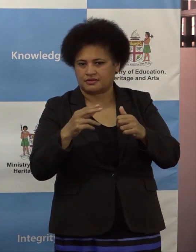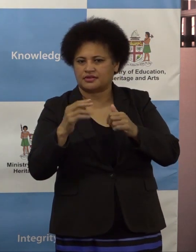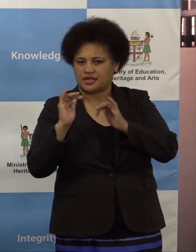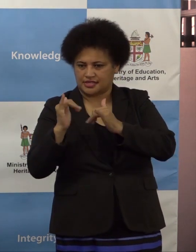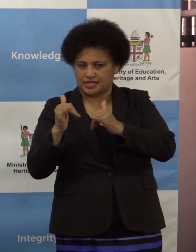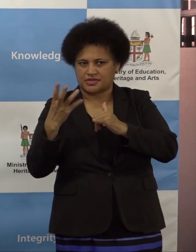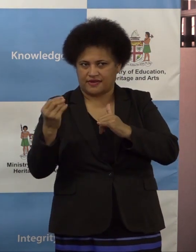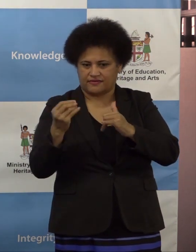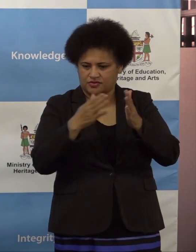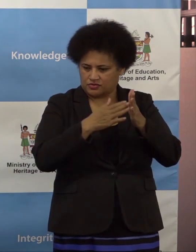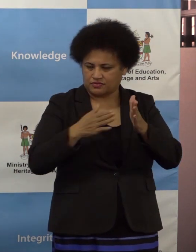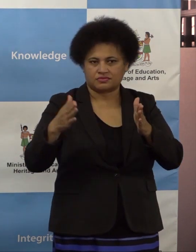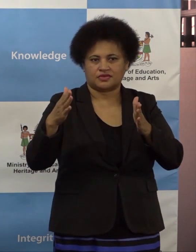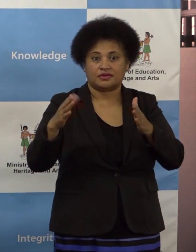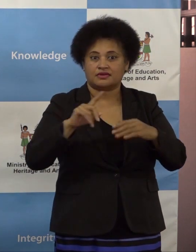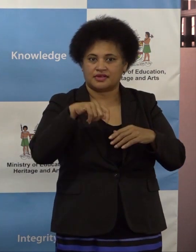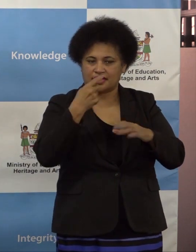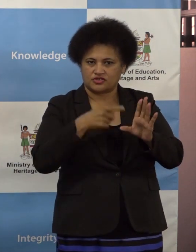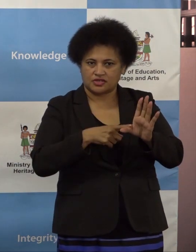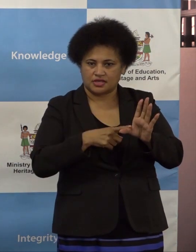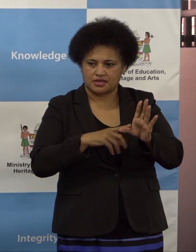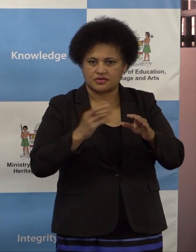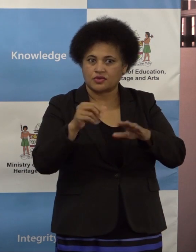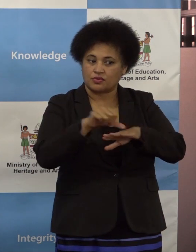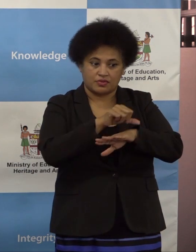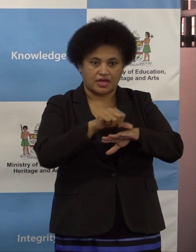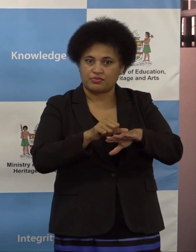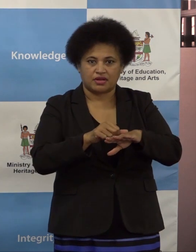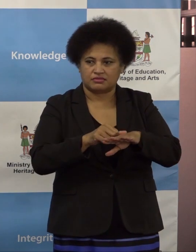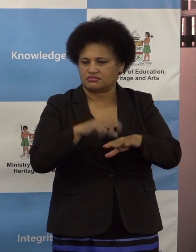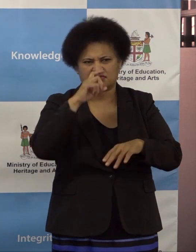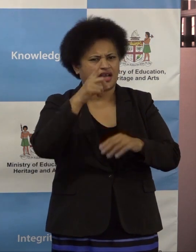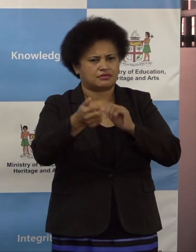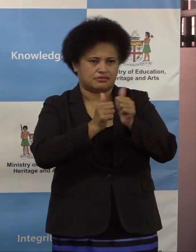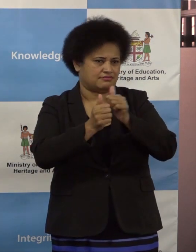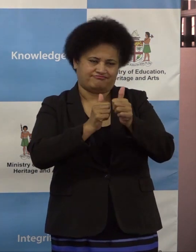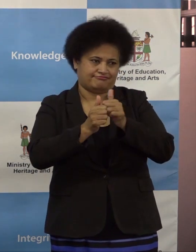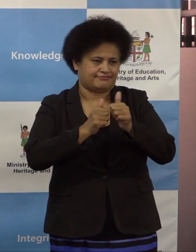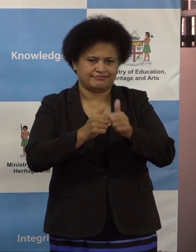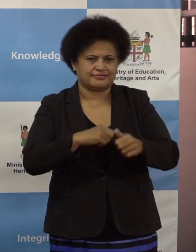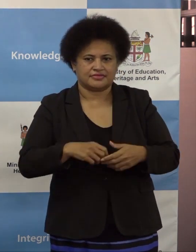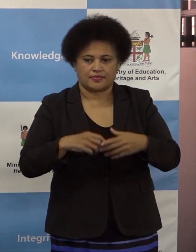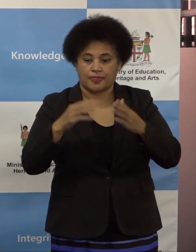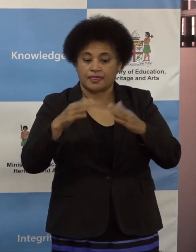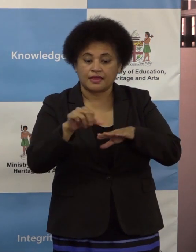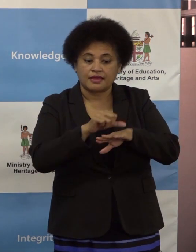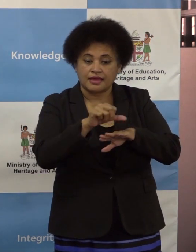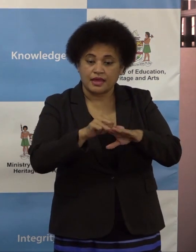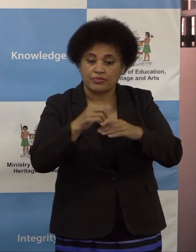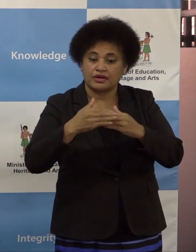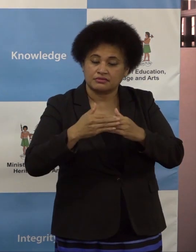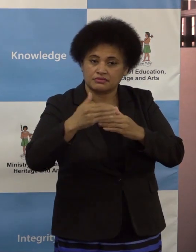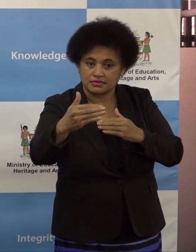Obviously till April there is no room for sports. Anything after April